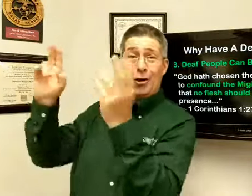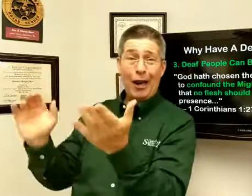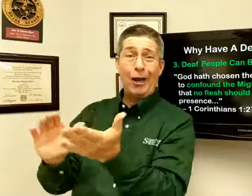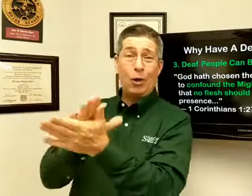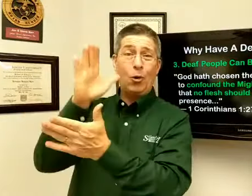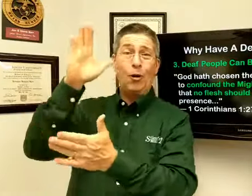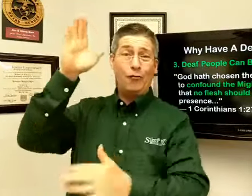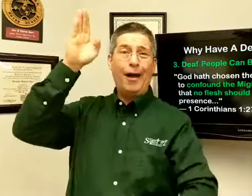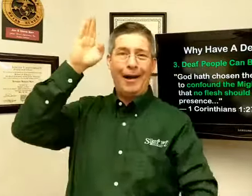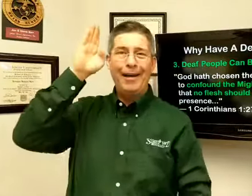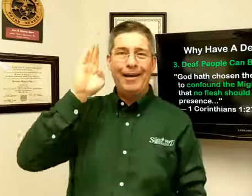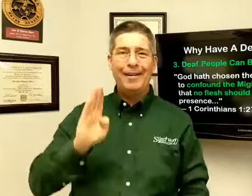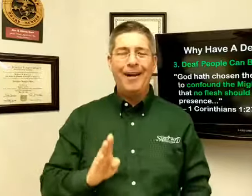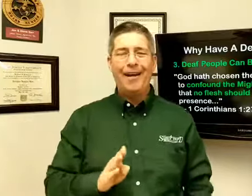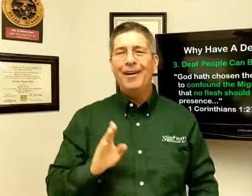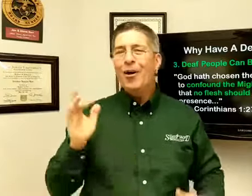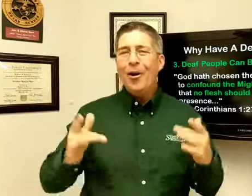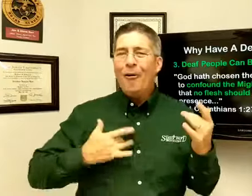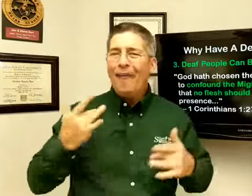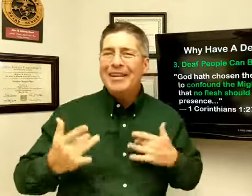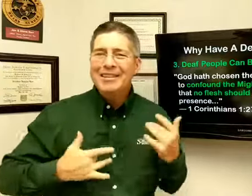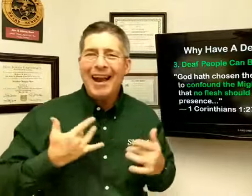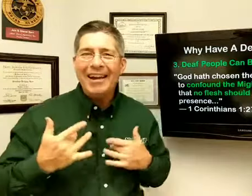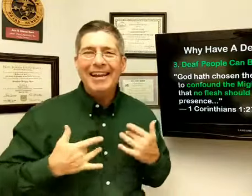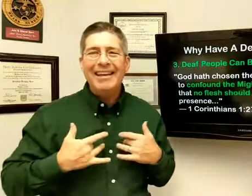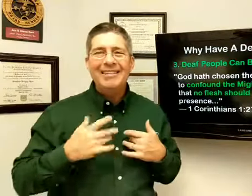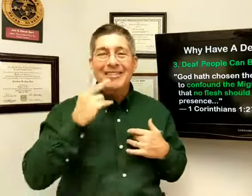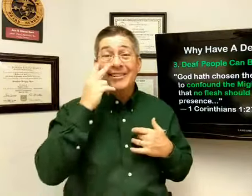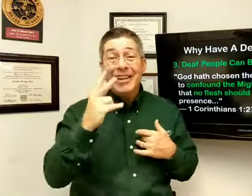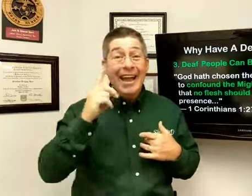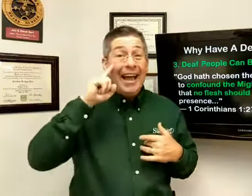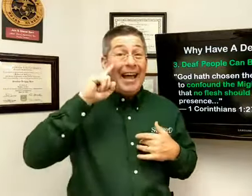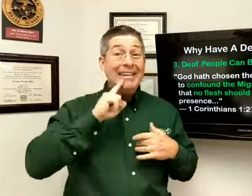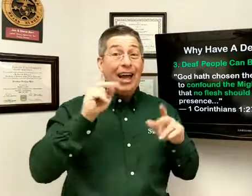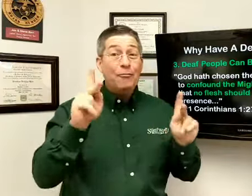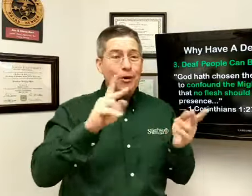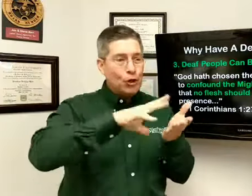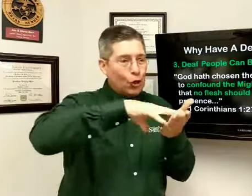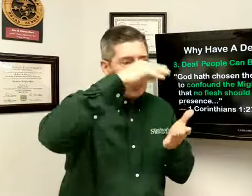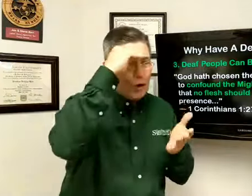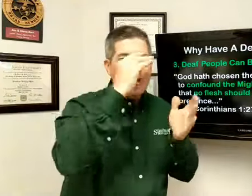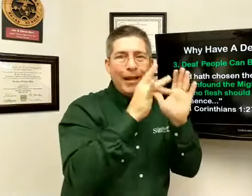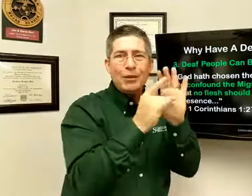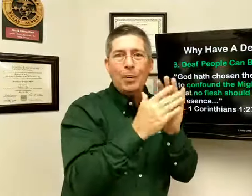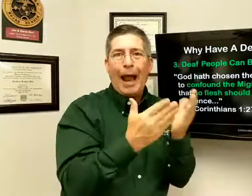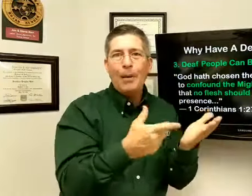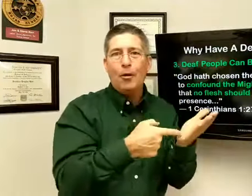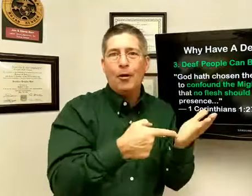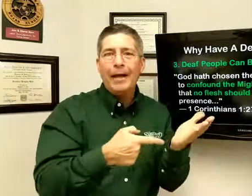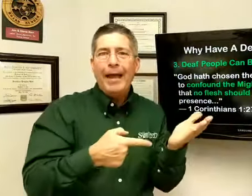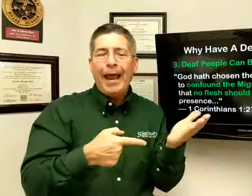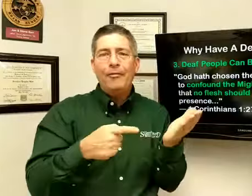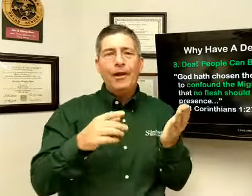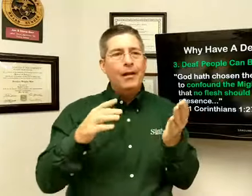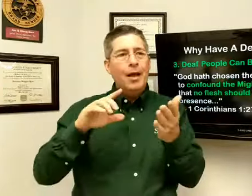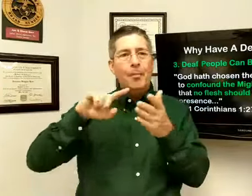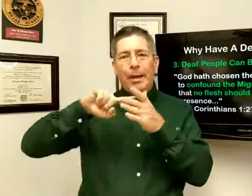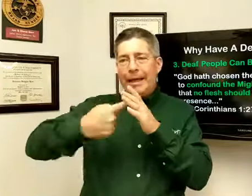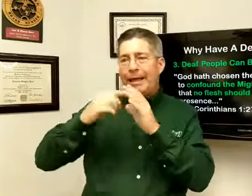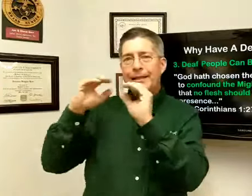and glorify God. Oh, how exciting it is to see a deaf person learn his Bible and then begin to